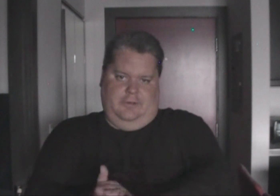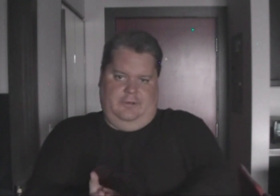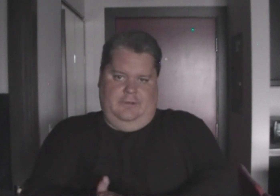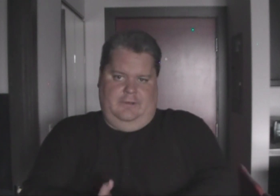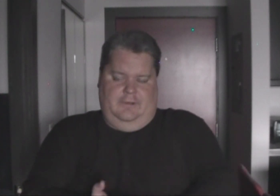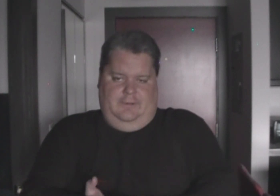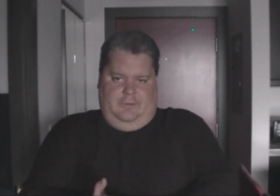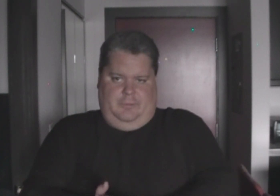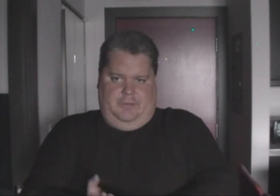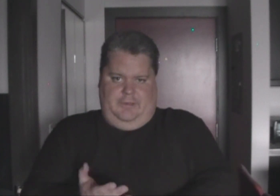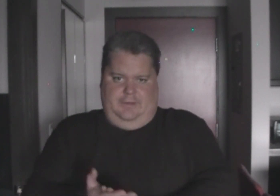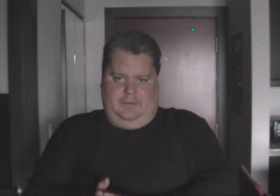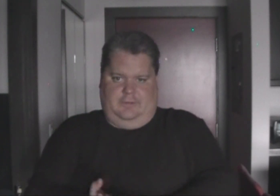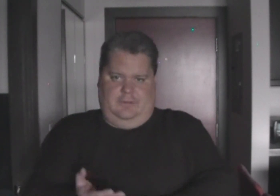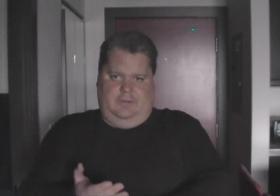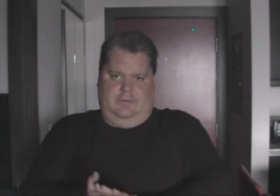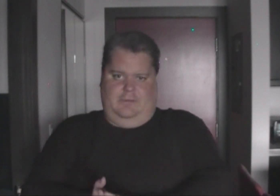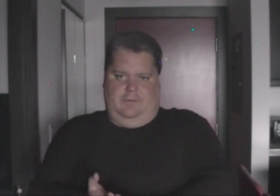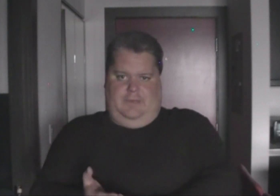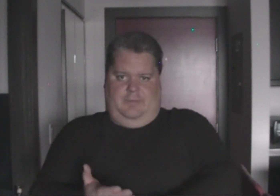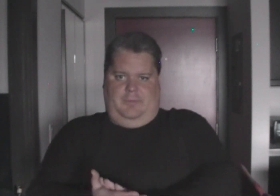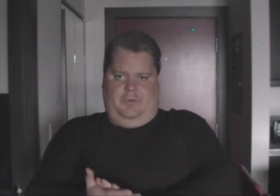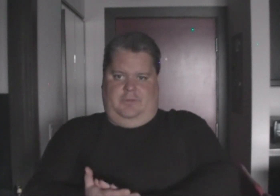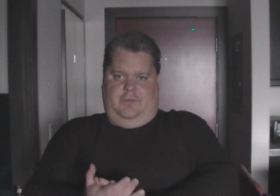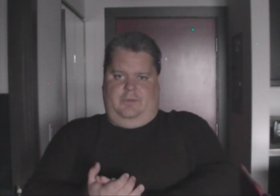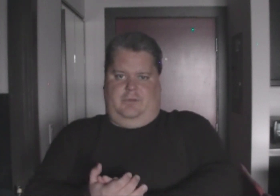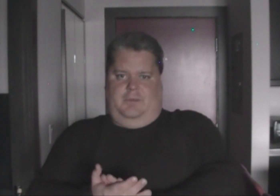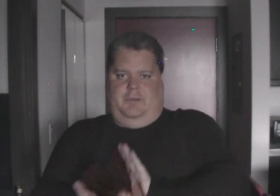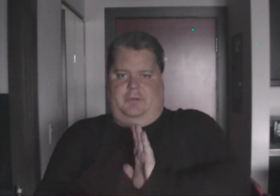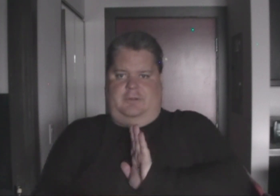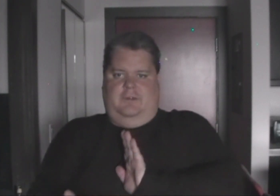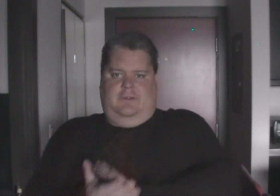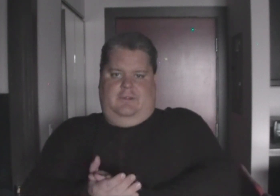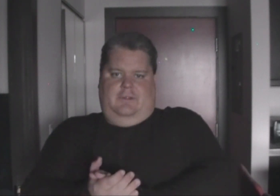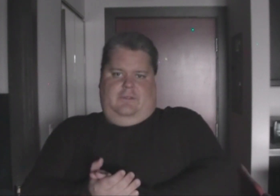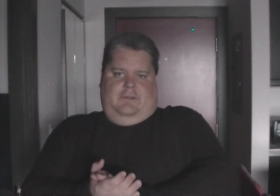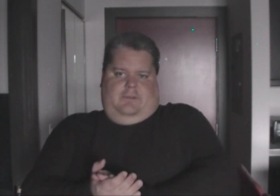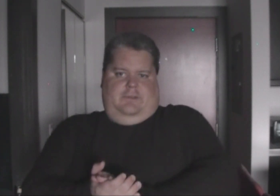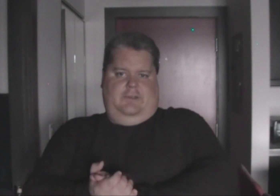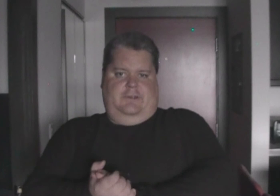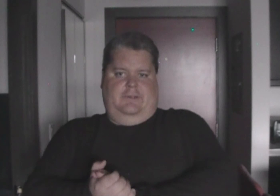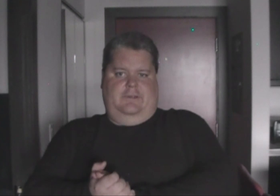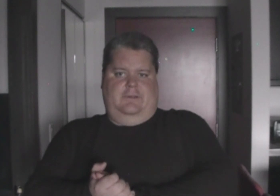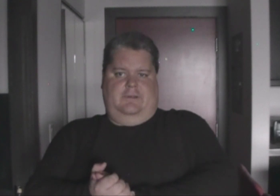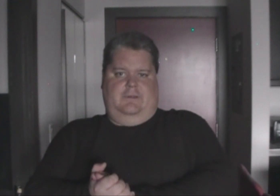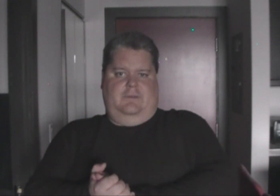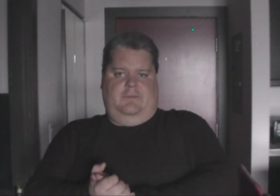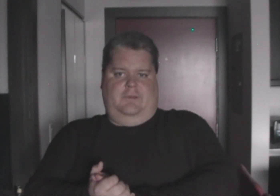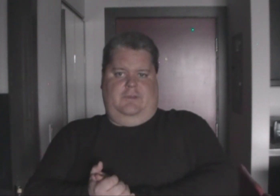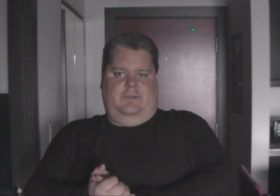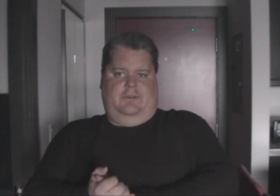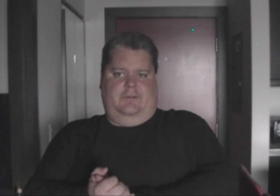here, what my next gaming memories video is going to be about. So yeah, I am very nostalgic